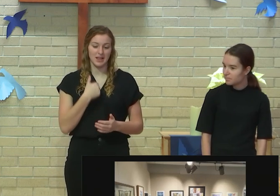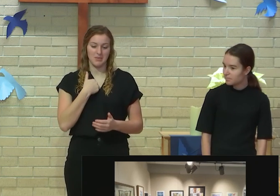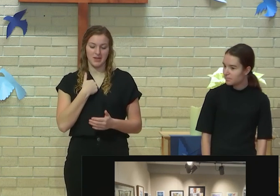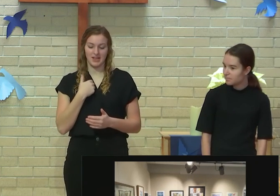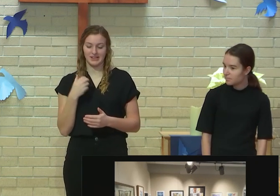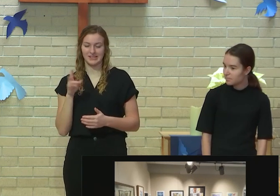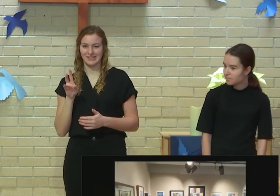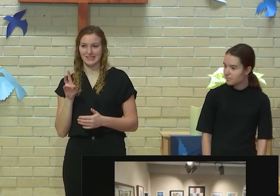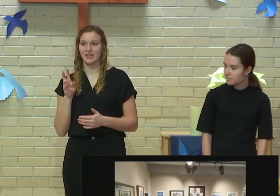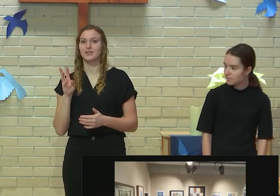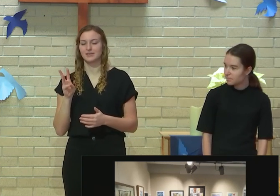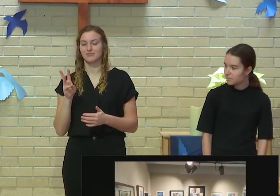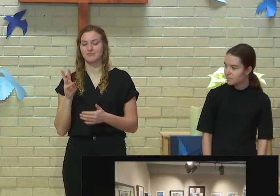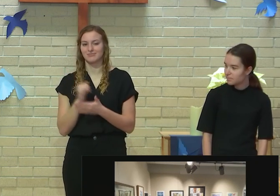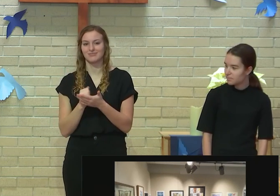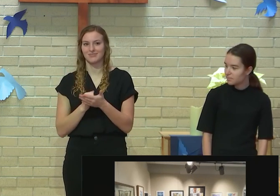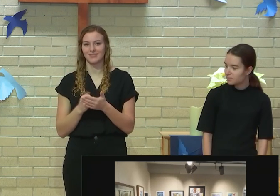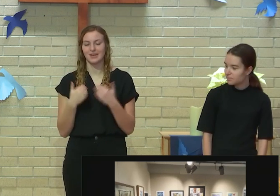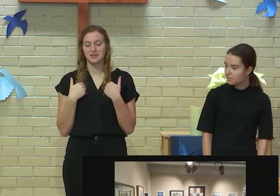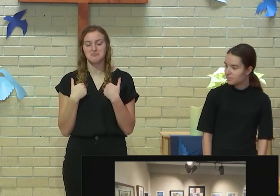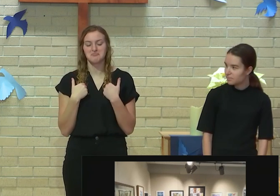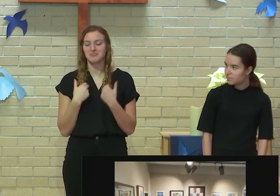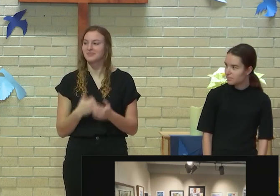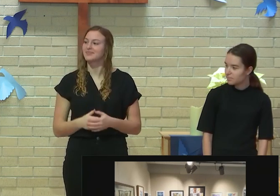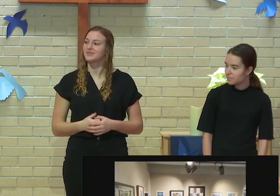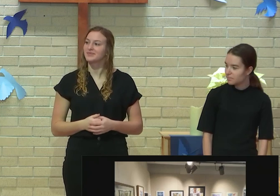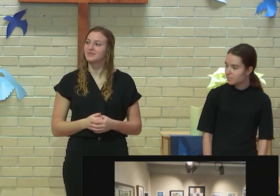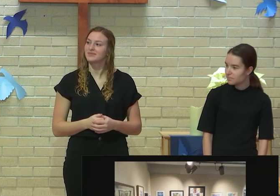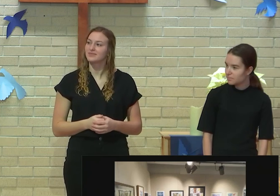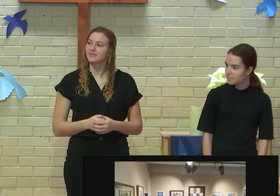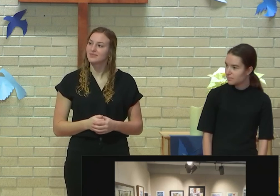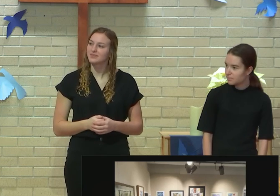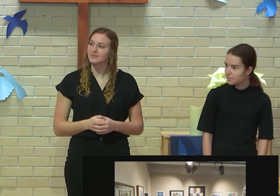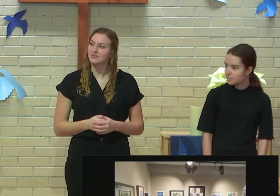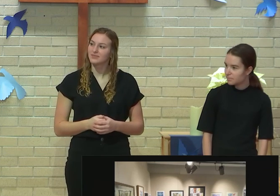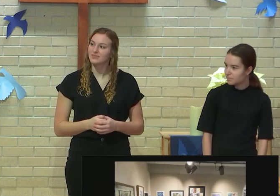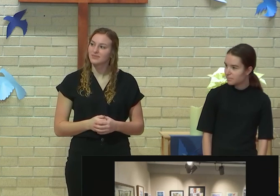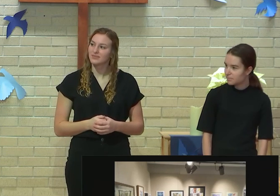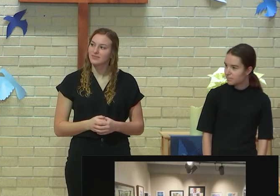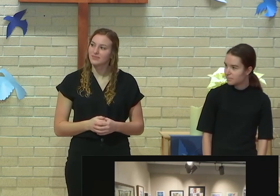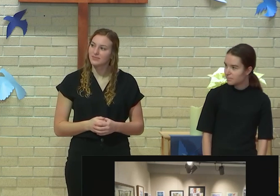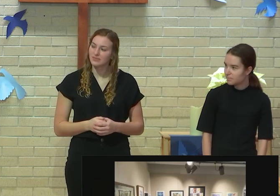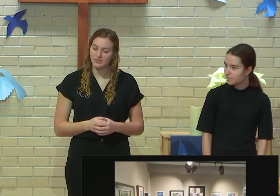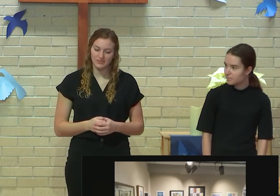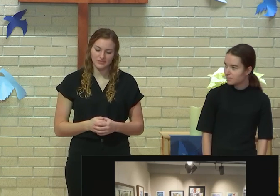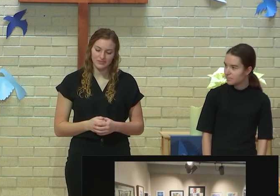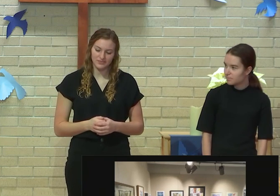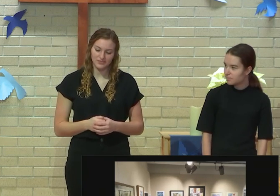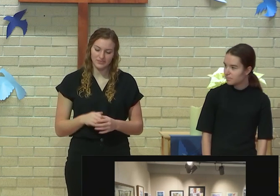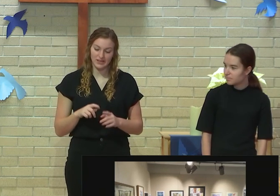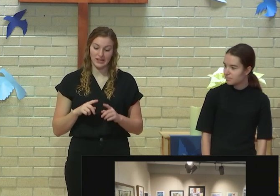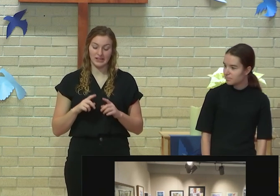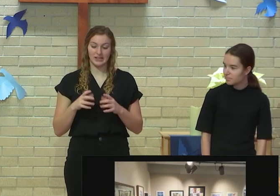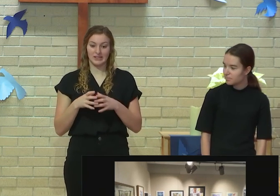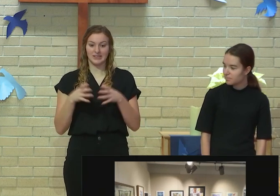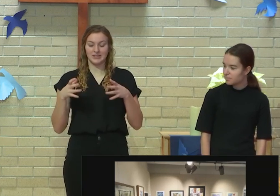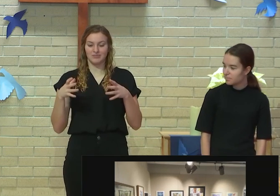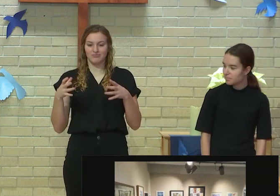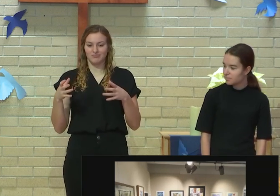in greater detail, but just having a better sense of the scope and the effort and the things that went into creating these pieces.